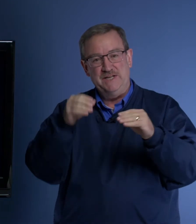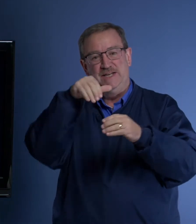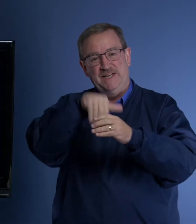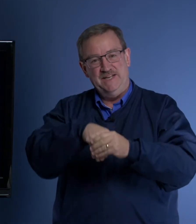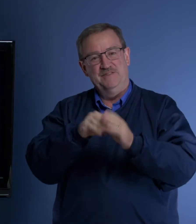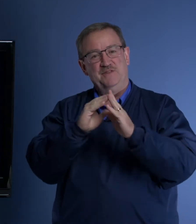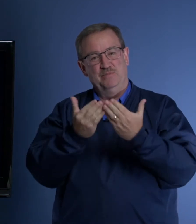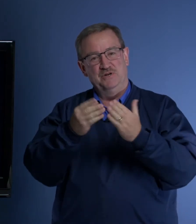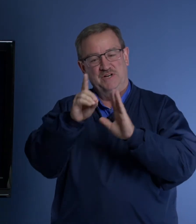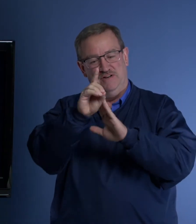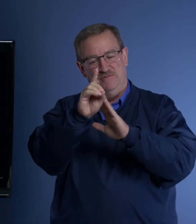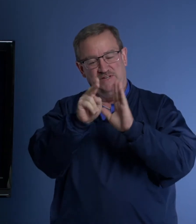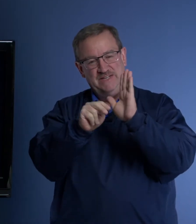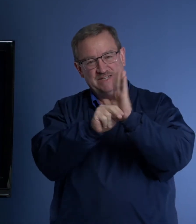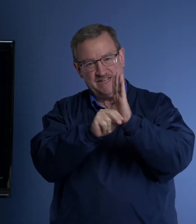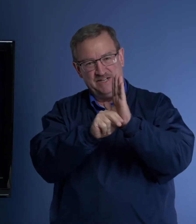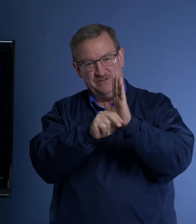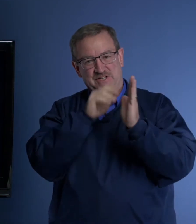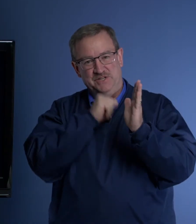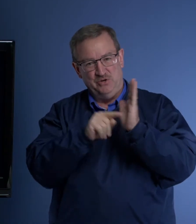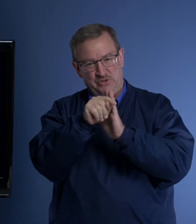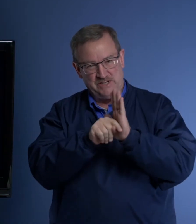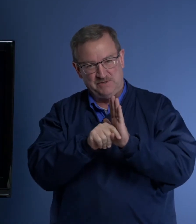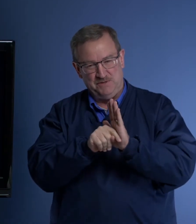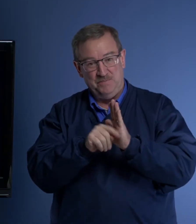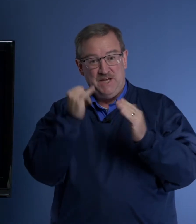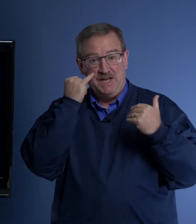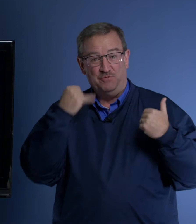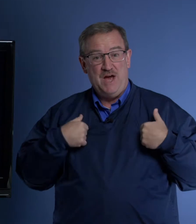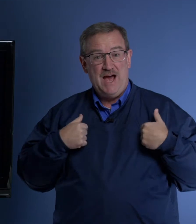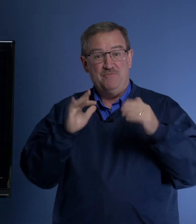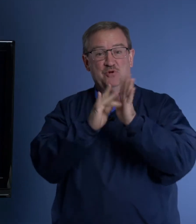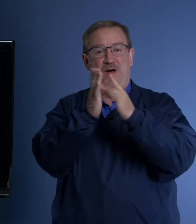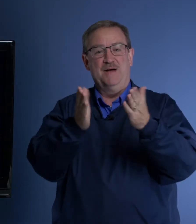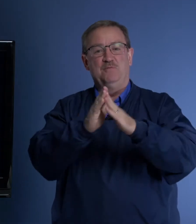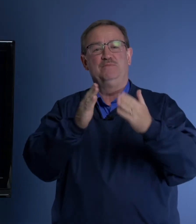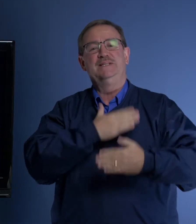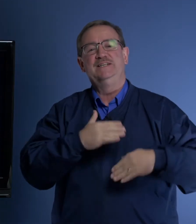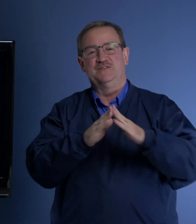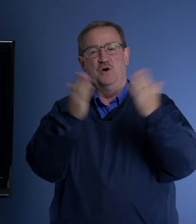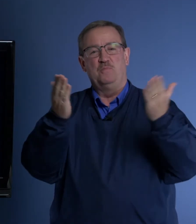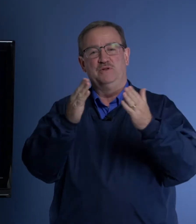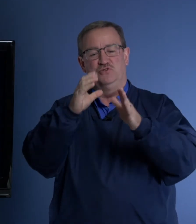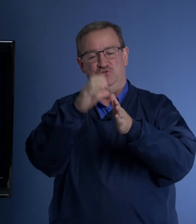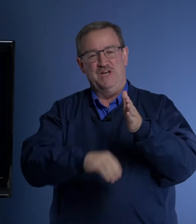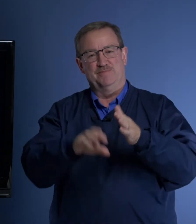in the book of Daniel in the Old Testament. If you have your Bible, please open to chapter